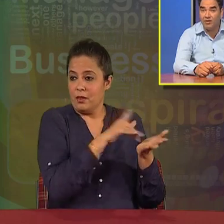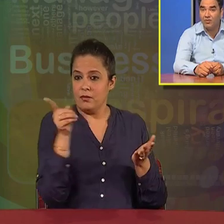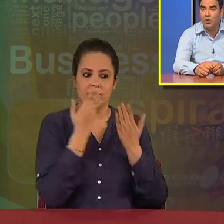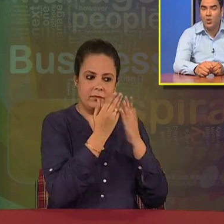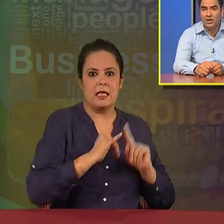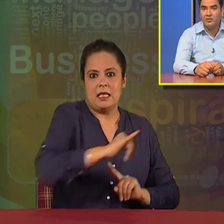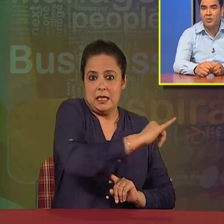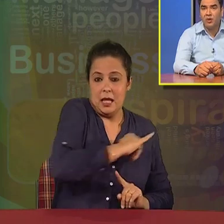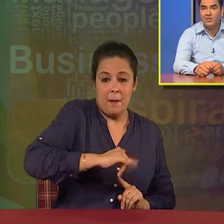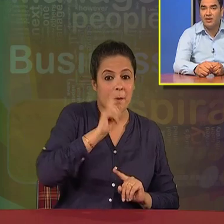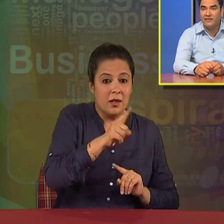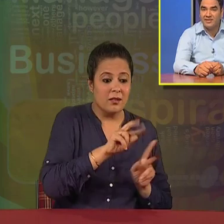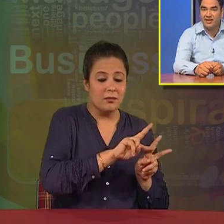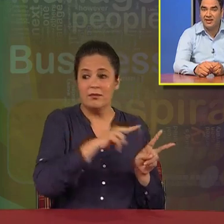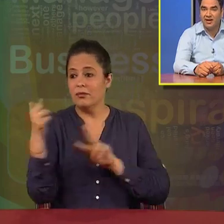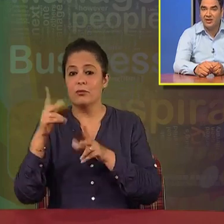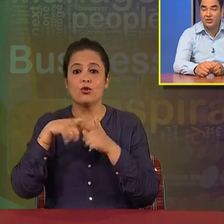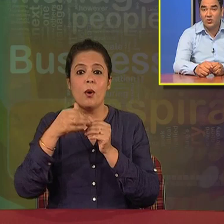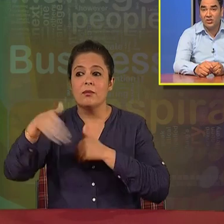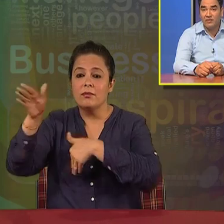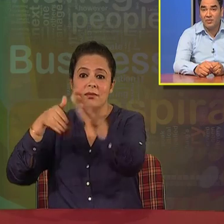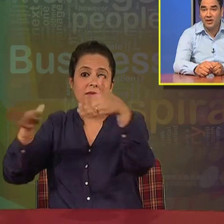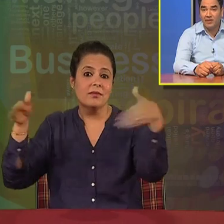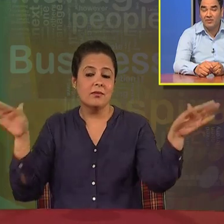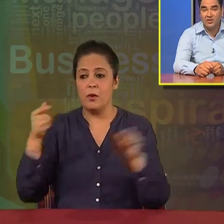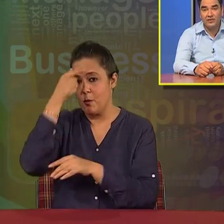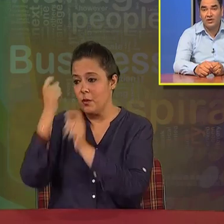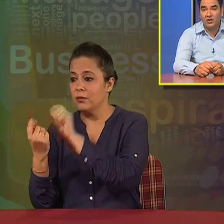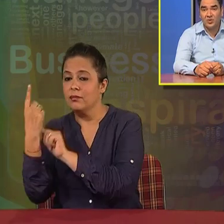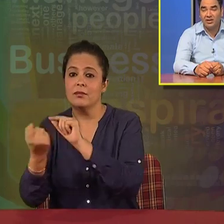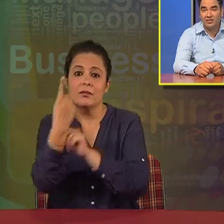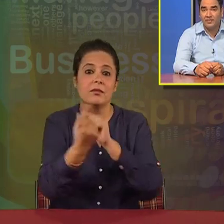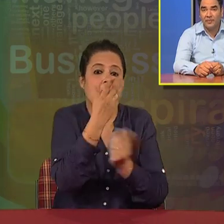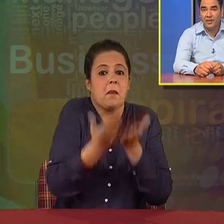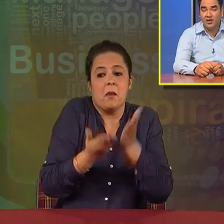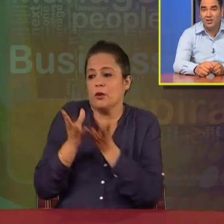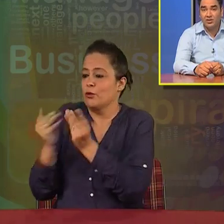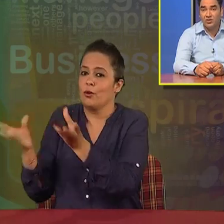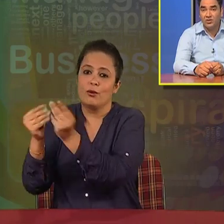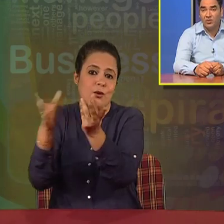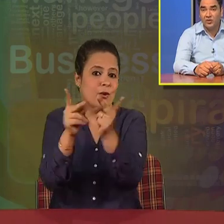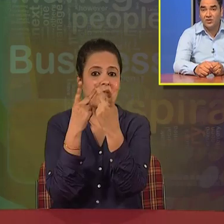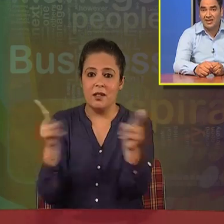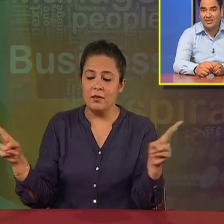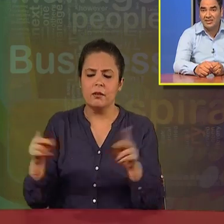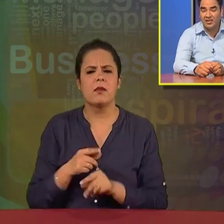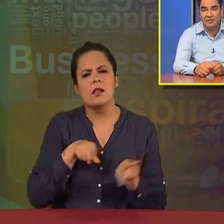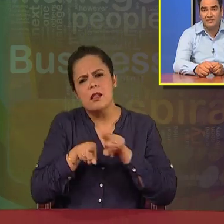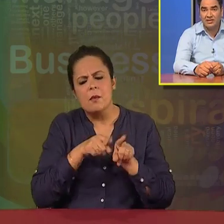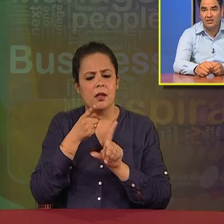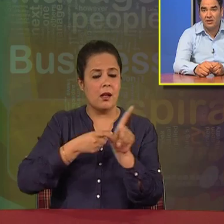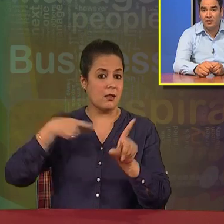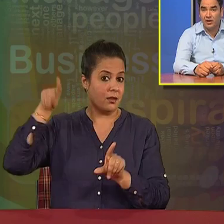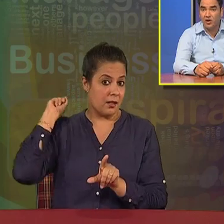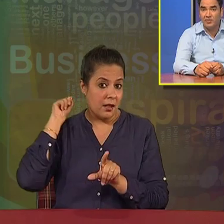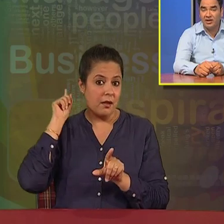But now, whatever problems they are facing, the solution will be different altogether. The solution which was best in the